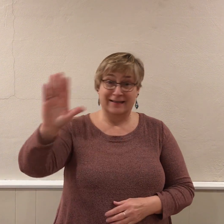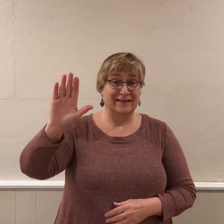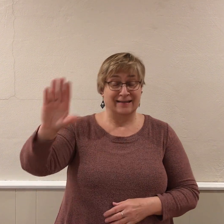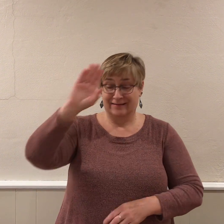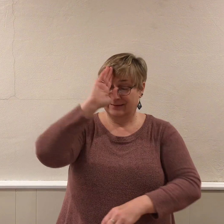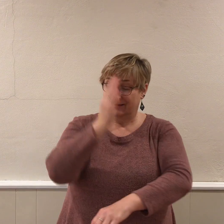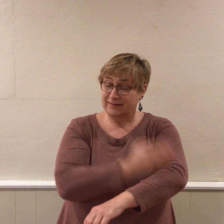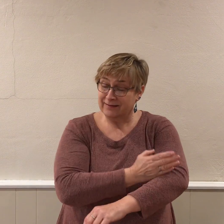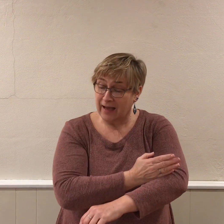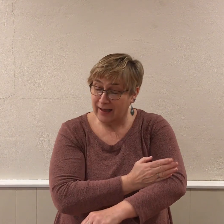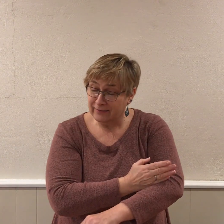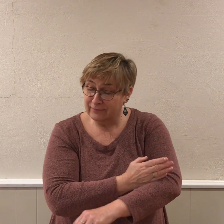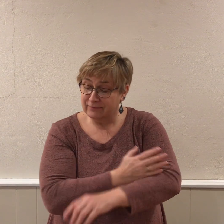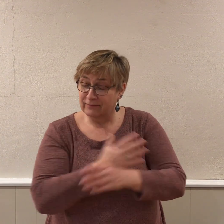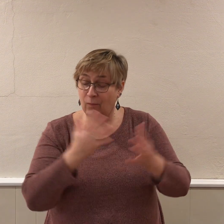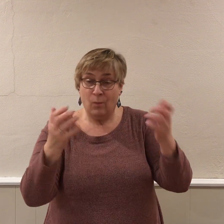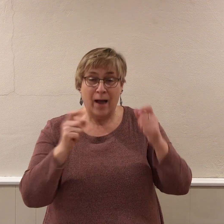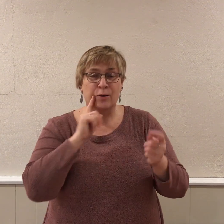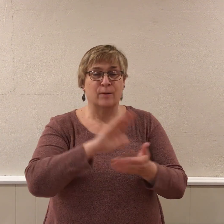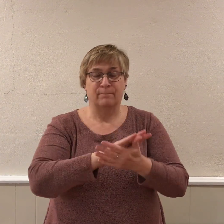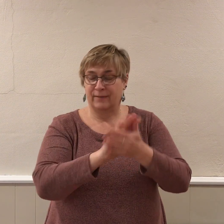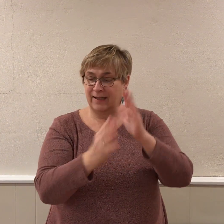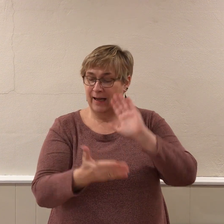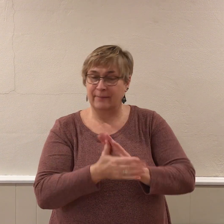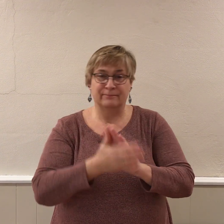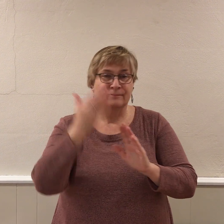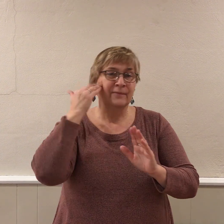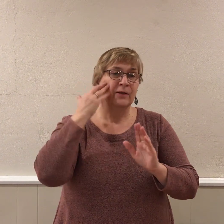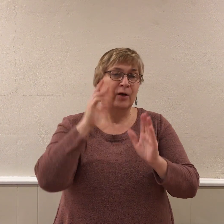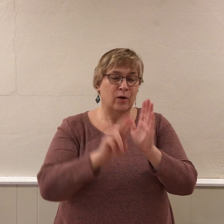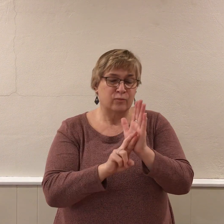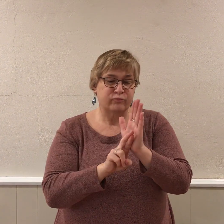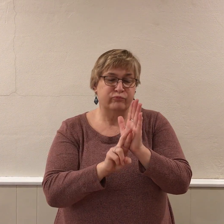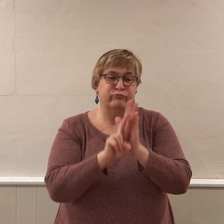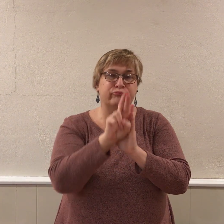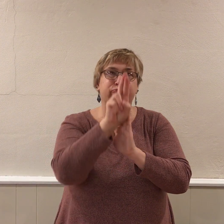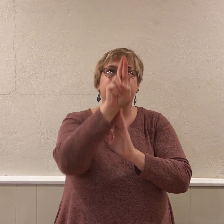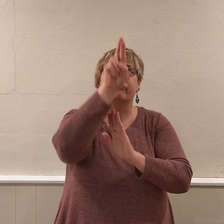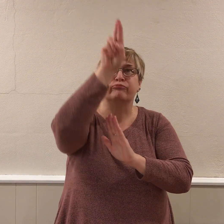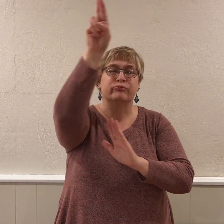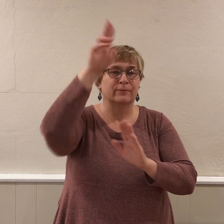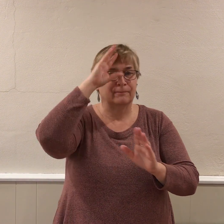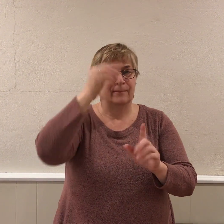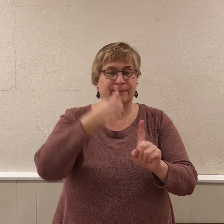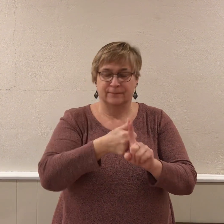His son wants to become an astronaut.